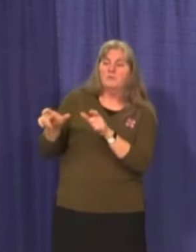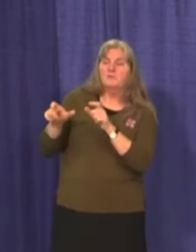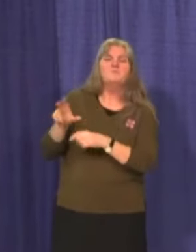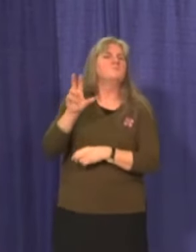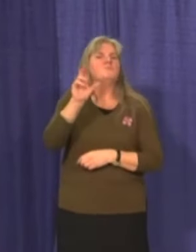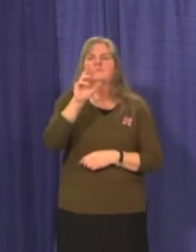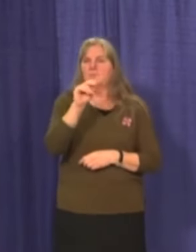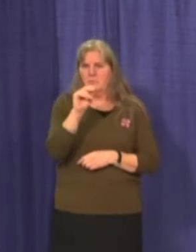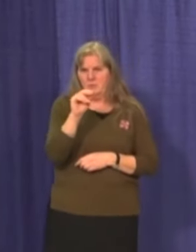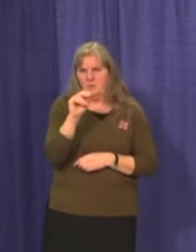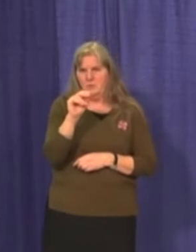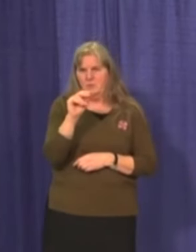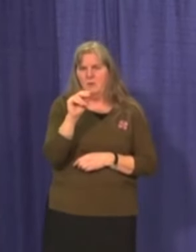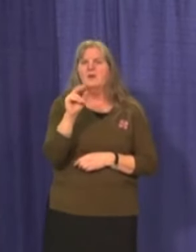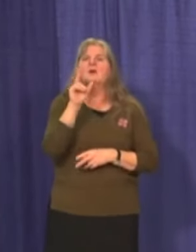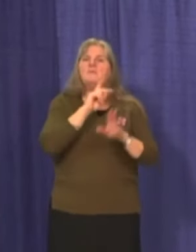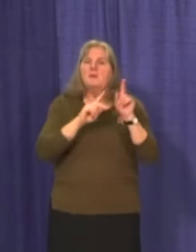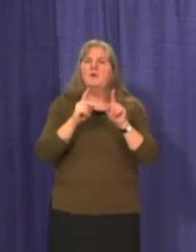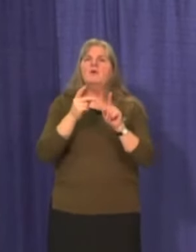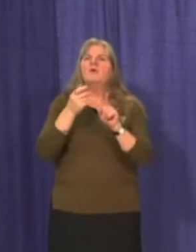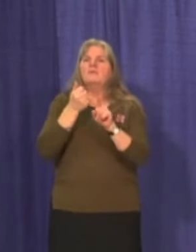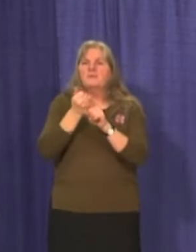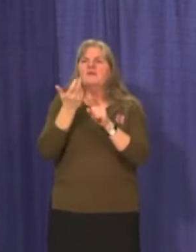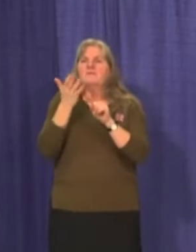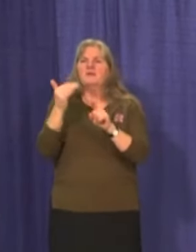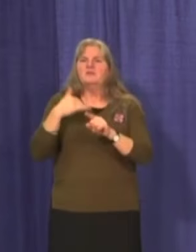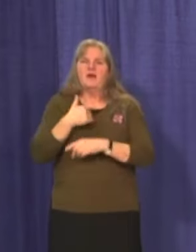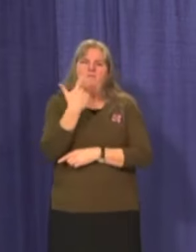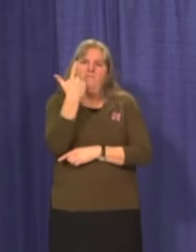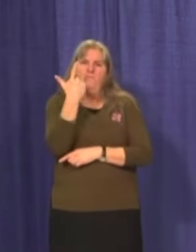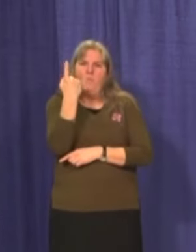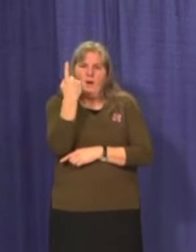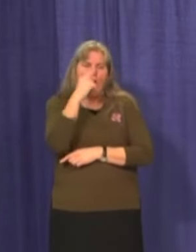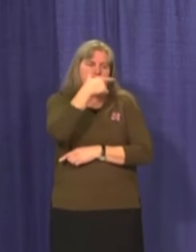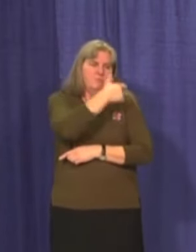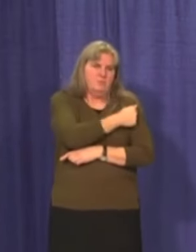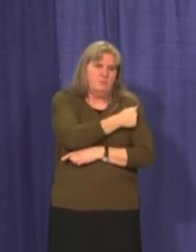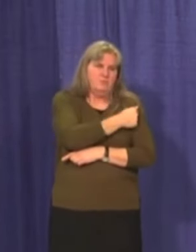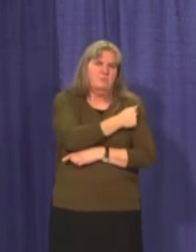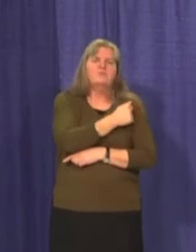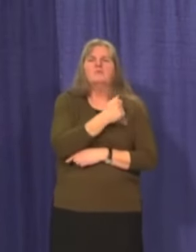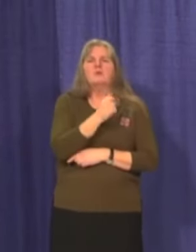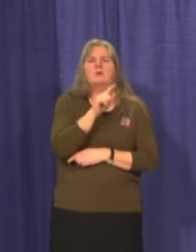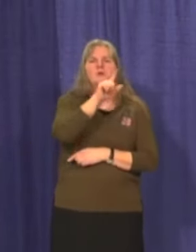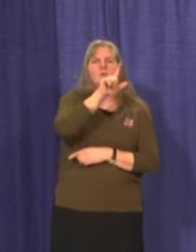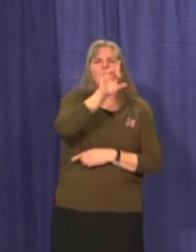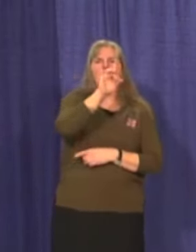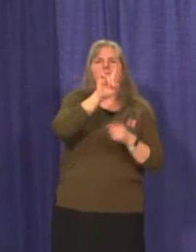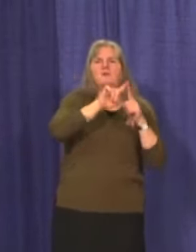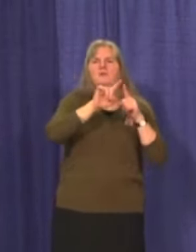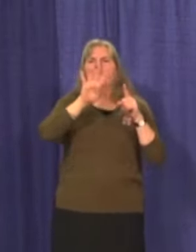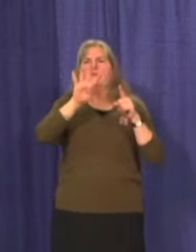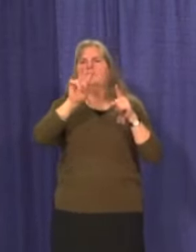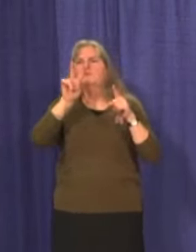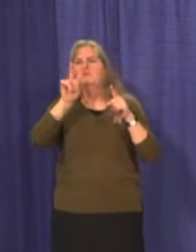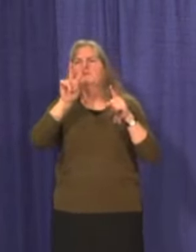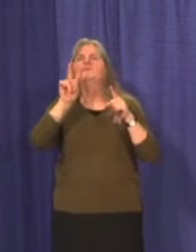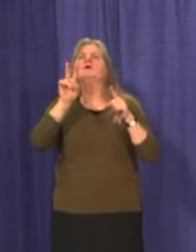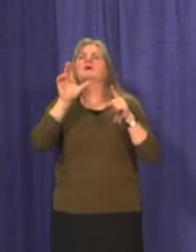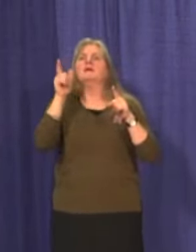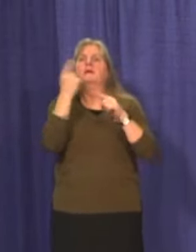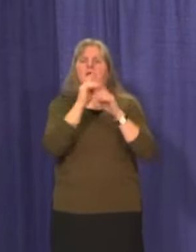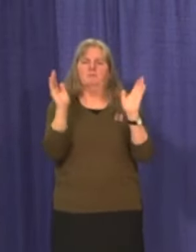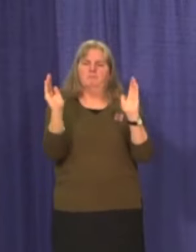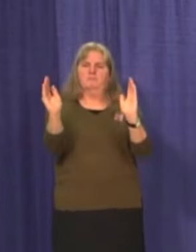who have received their first dose can receive their second dose on schedule between 28 days and not more than 42.